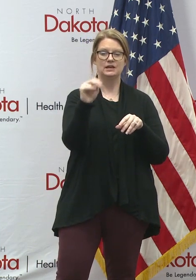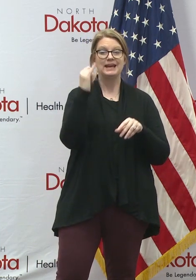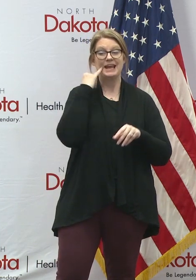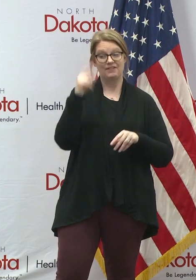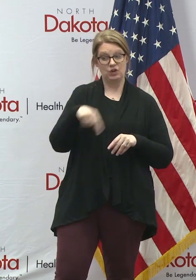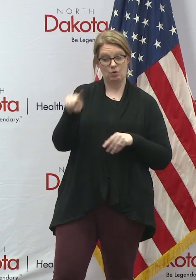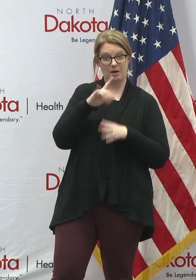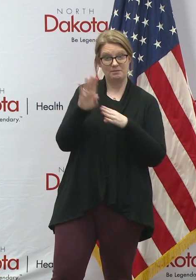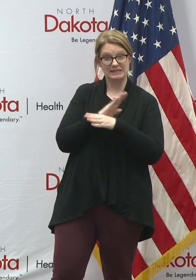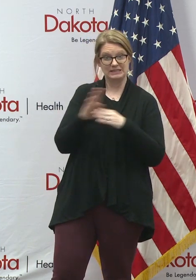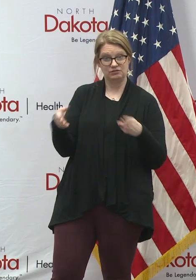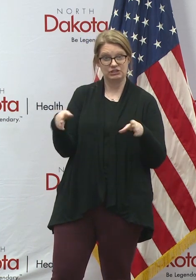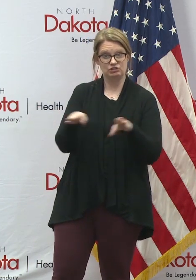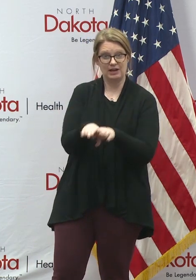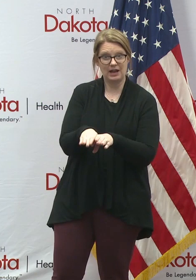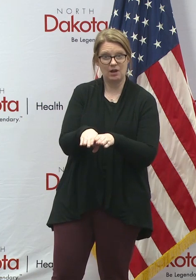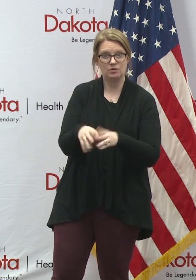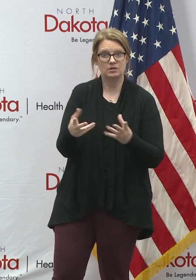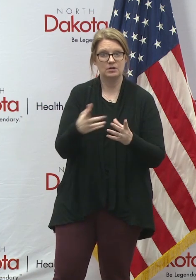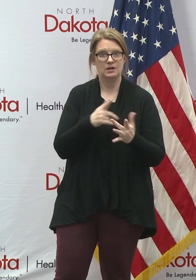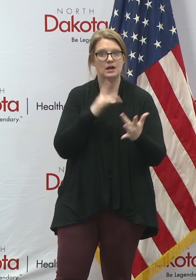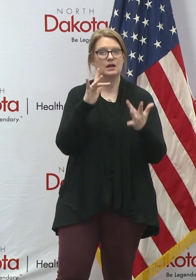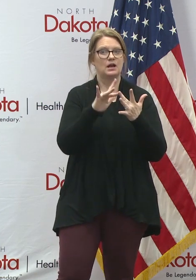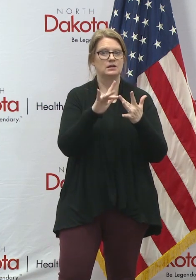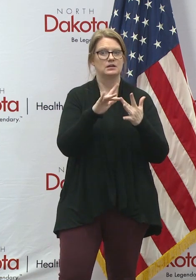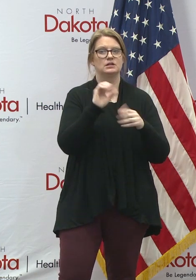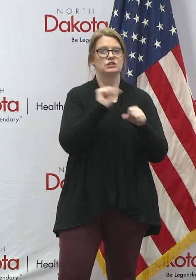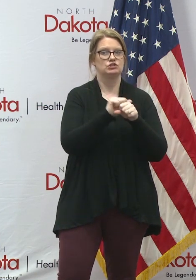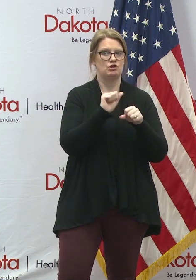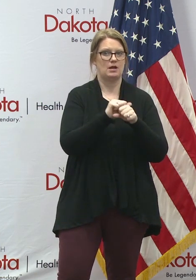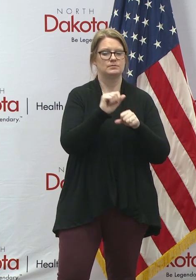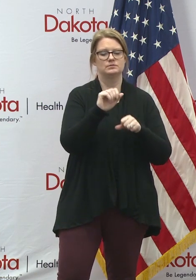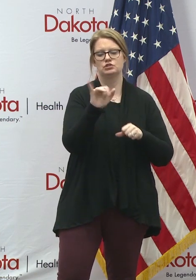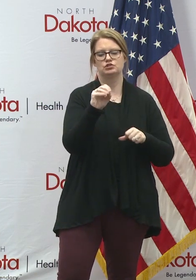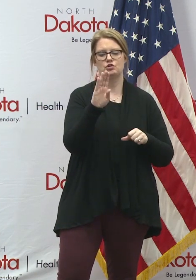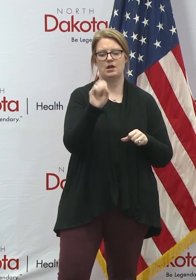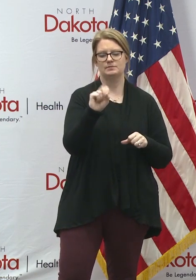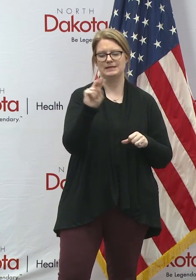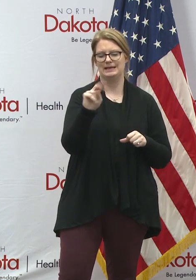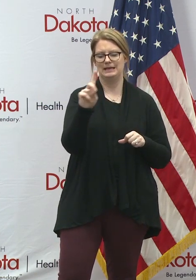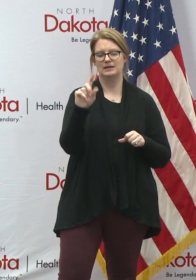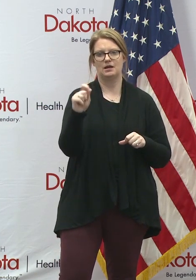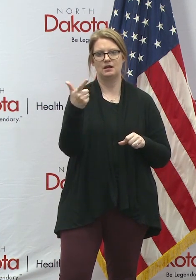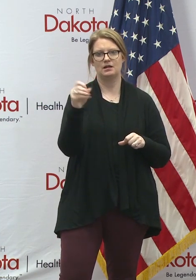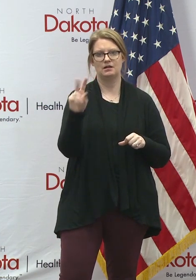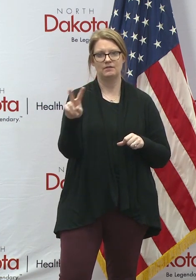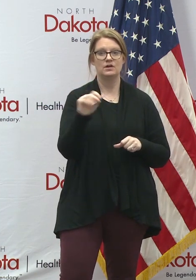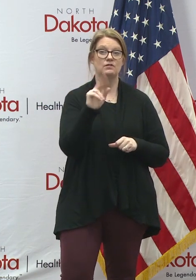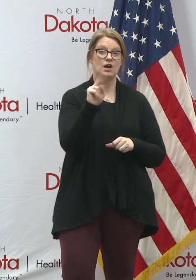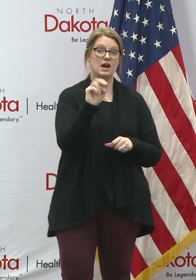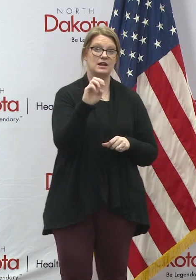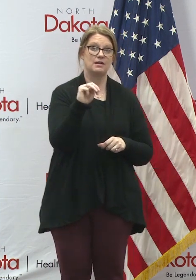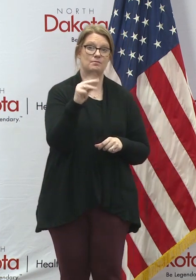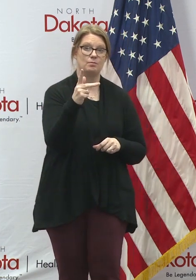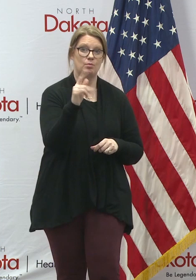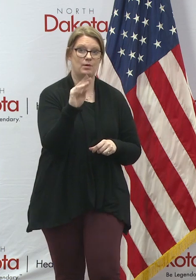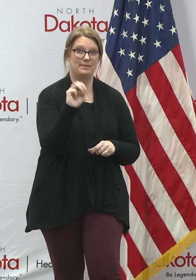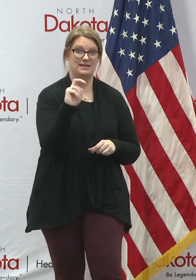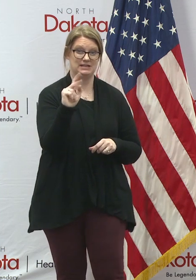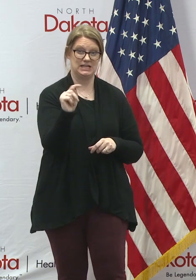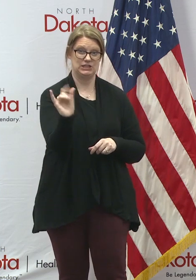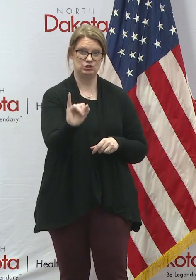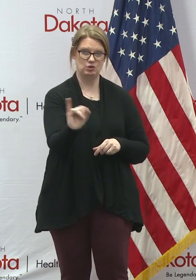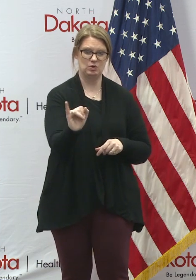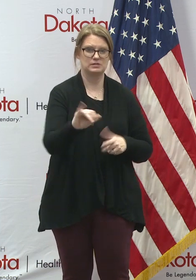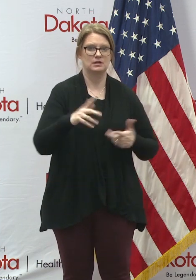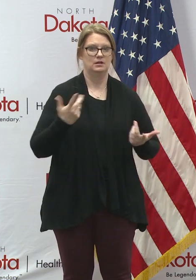down to, you know, contact jobsnd.gov for unemployment insurance. And